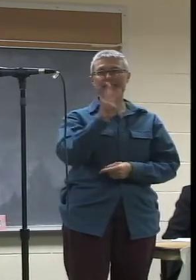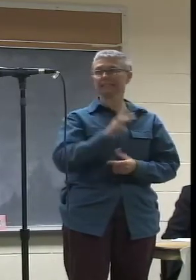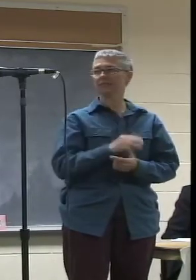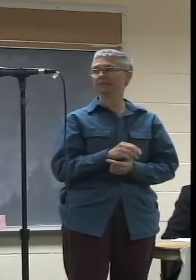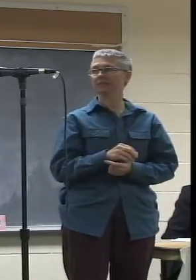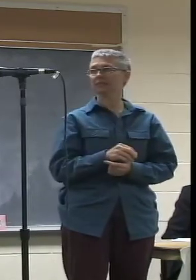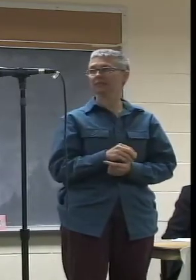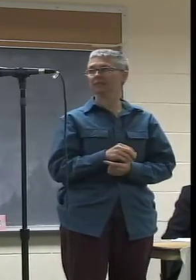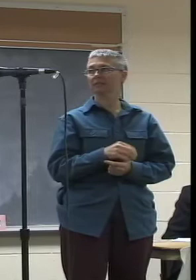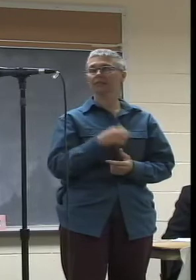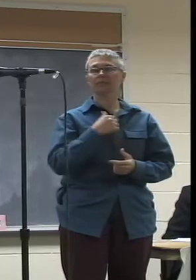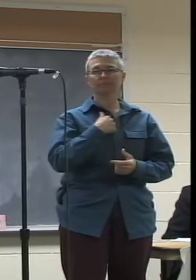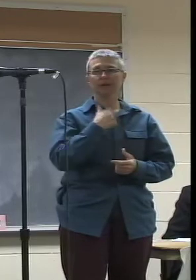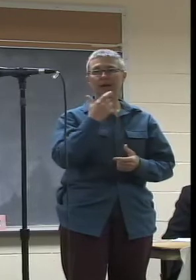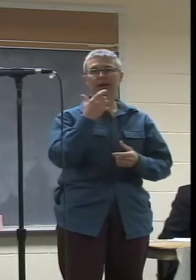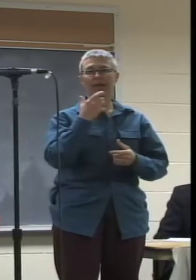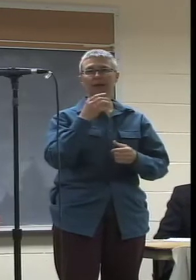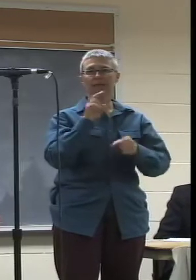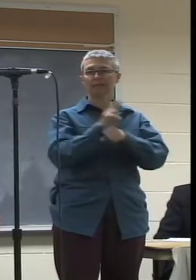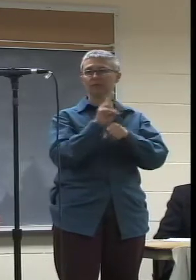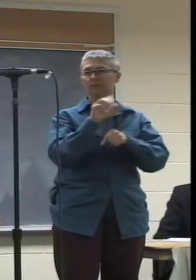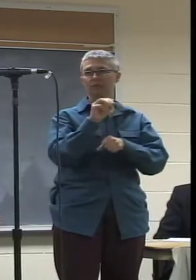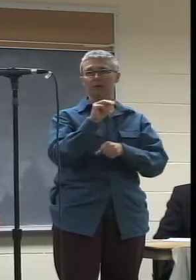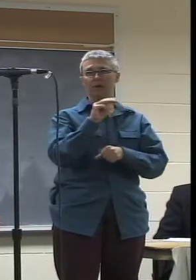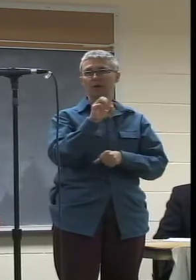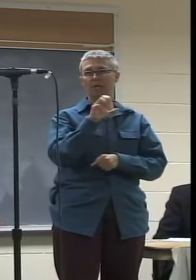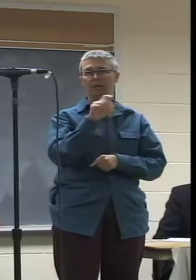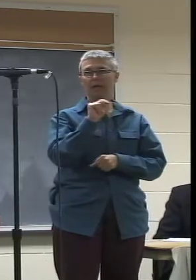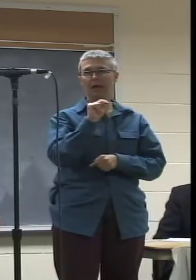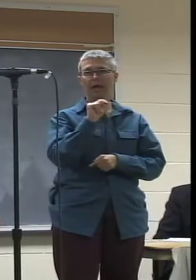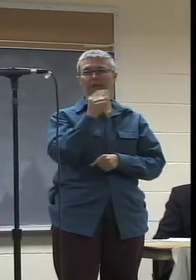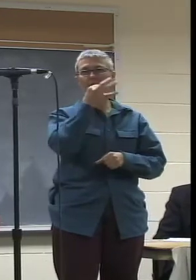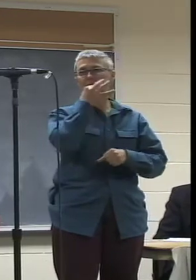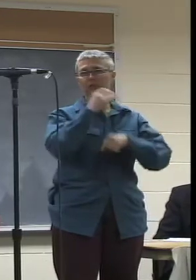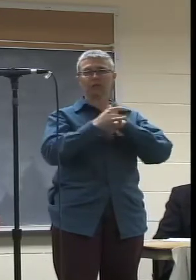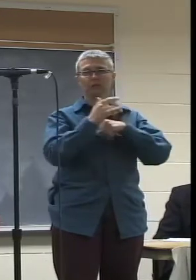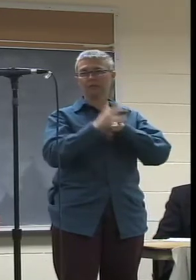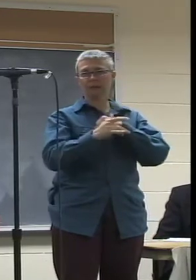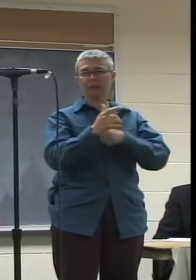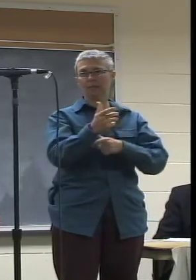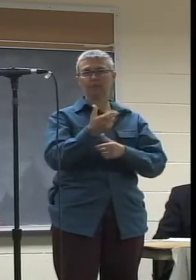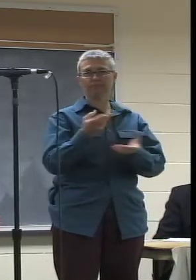I've been a Comcast customer when it was, as soon as it was available.